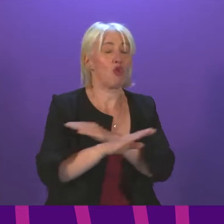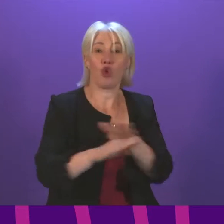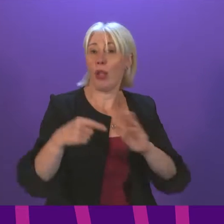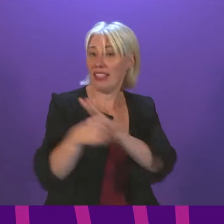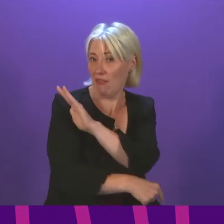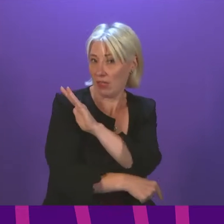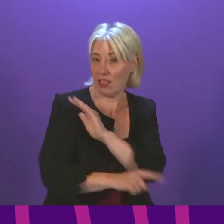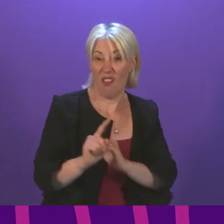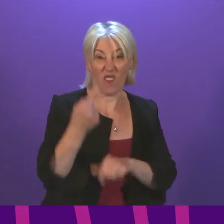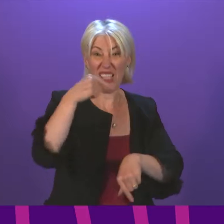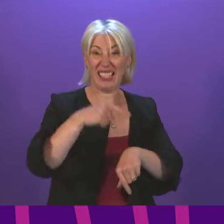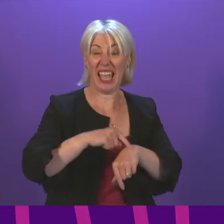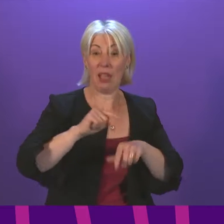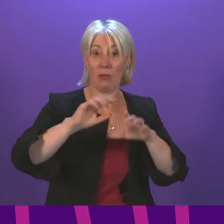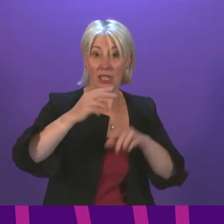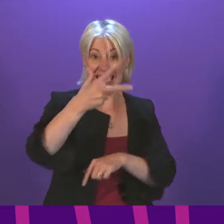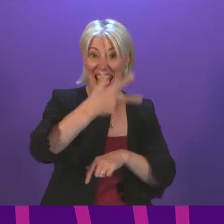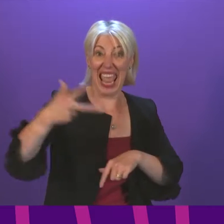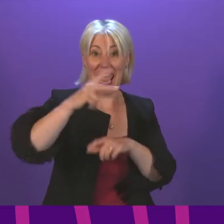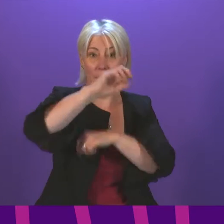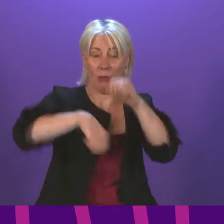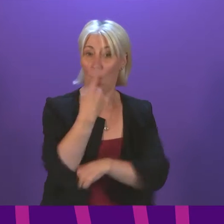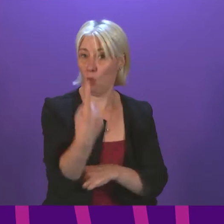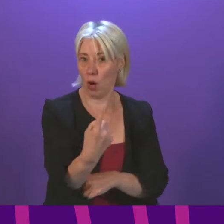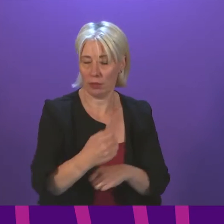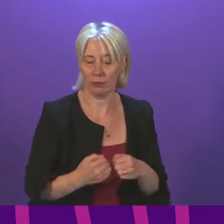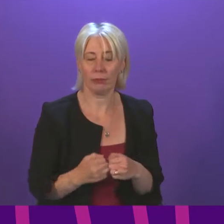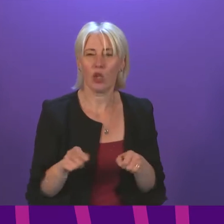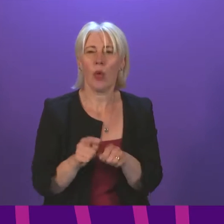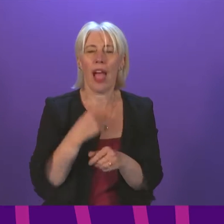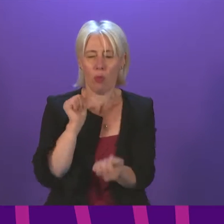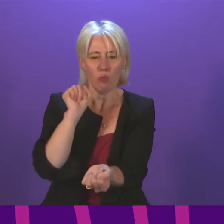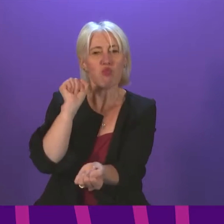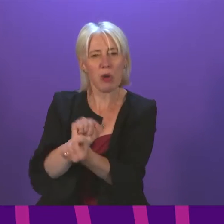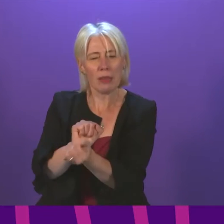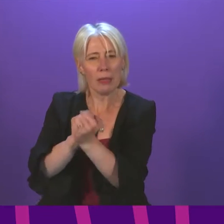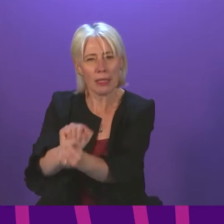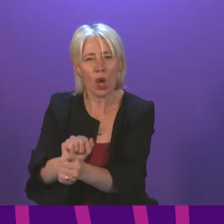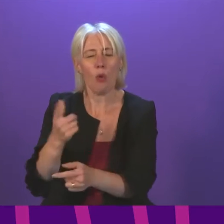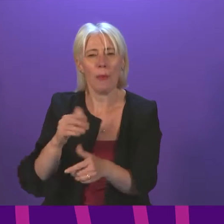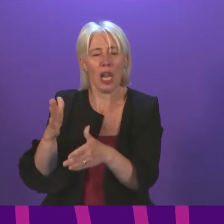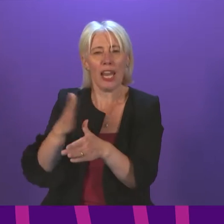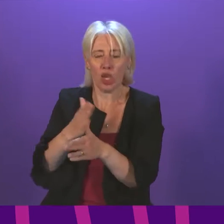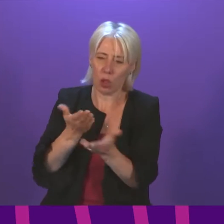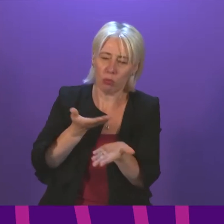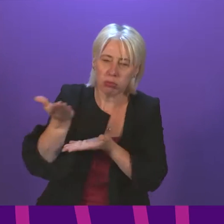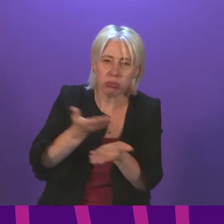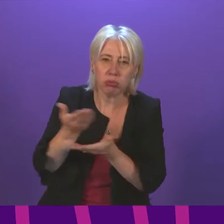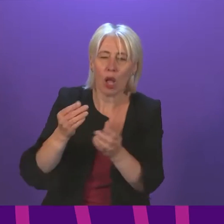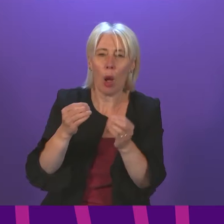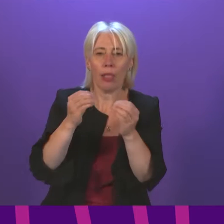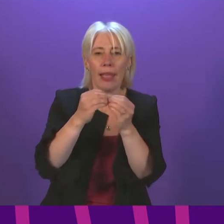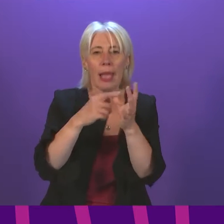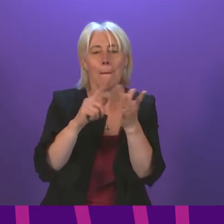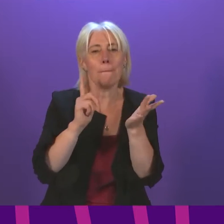to introducing legislation in this Parliamentary term to change the way that imprisonment is used, with consultation on initial proposals relating to bail and